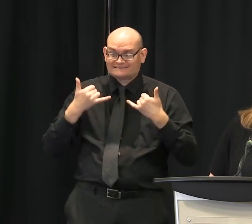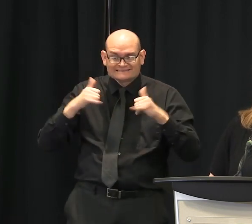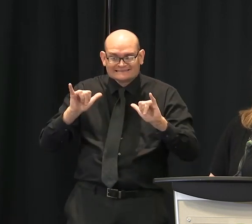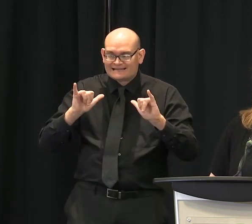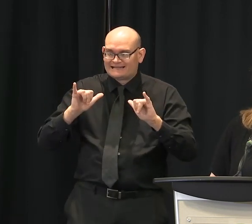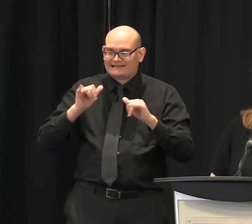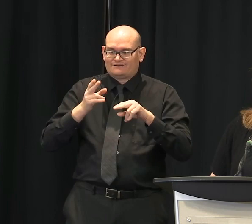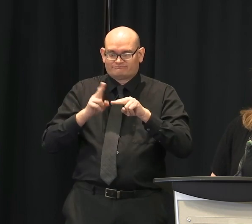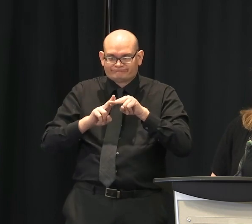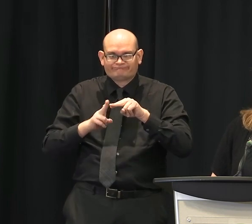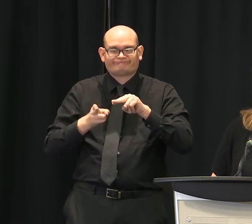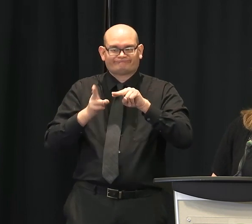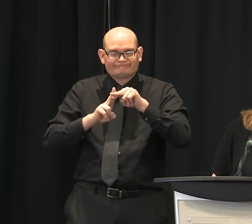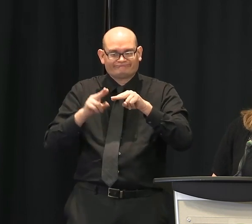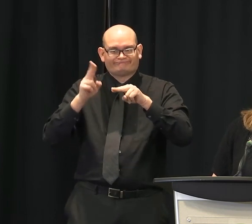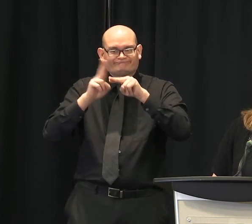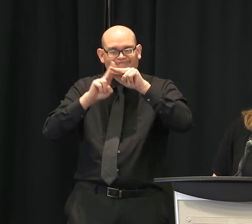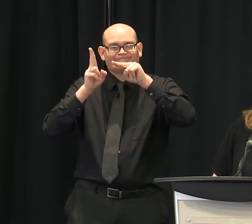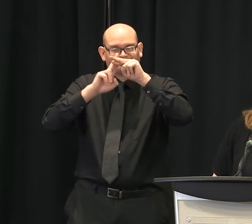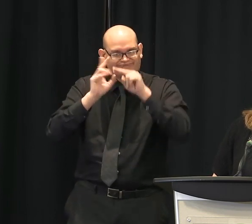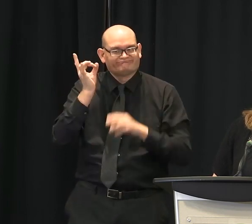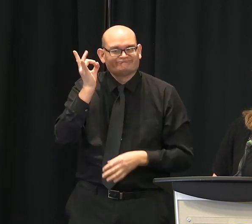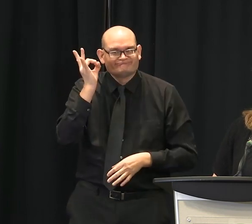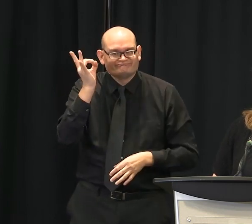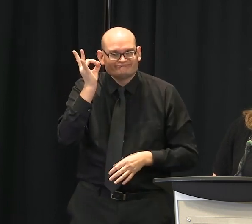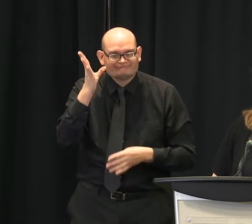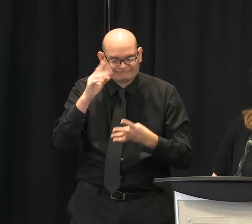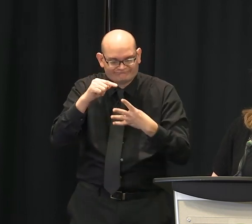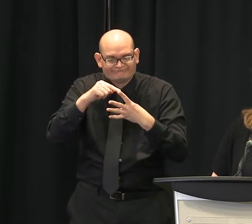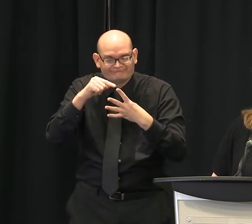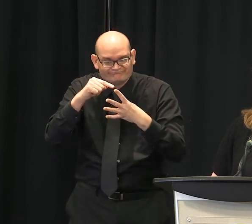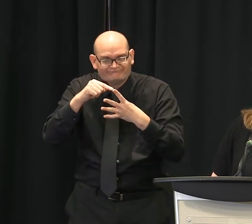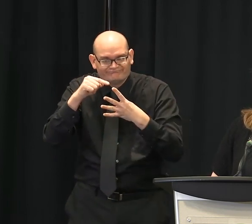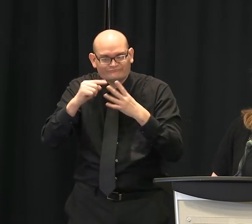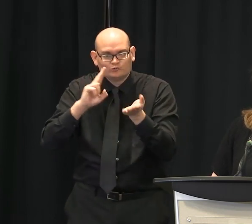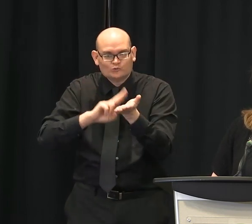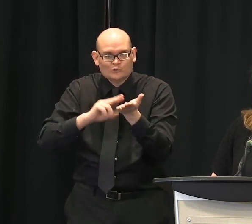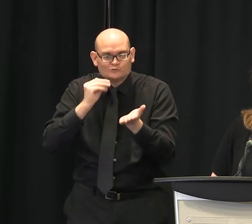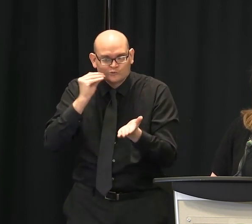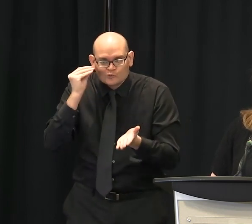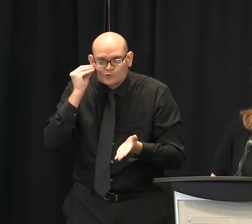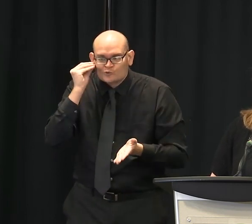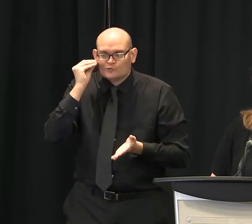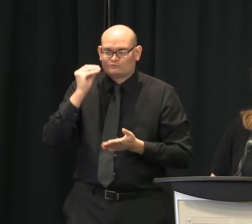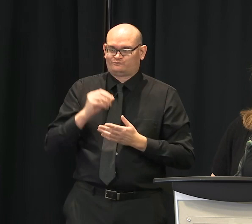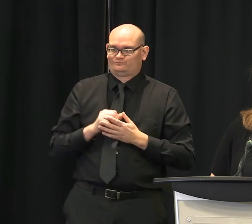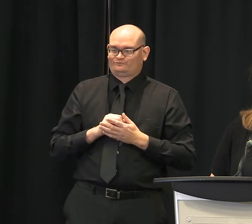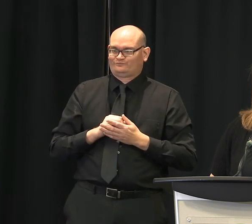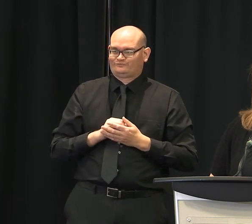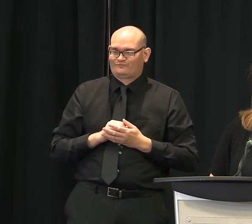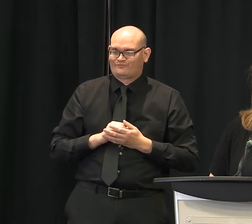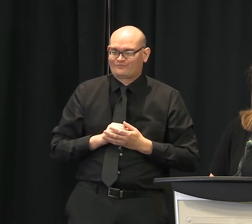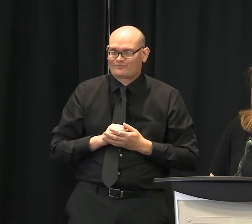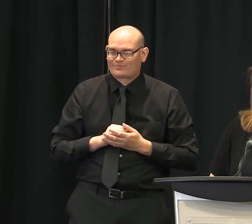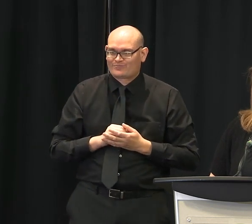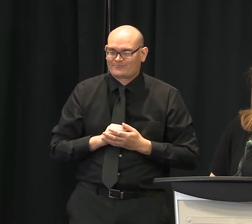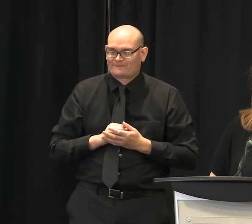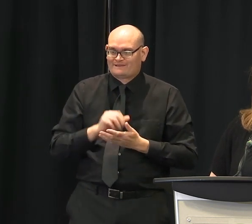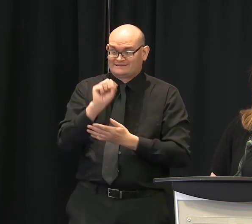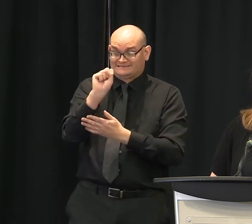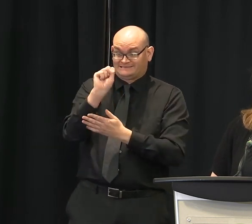there have been 851 cases reported in these facilities, which is about 12% of all of our South Carolina cases.